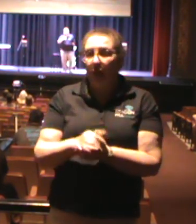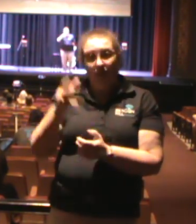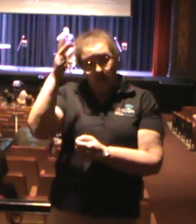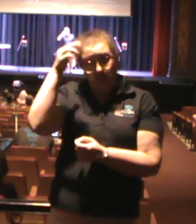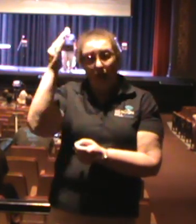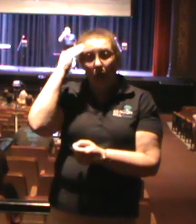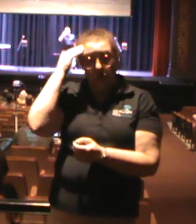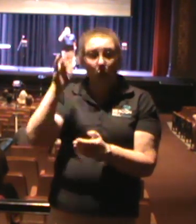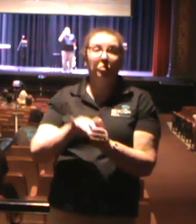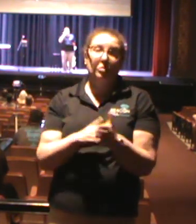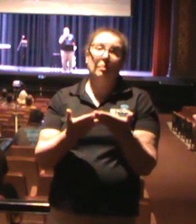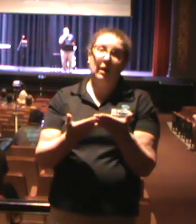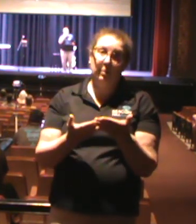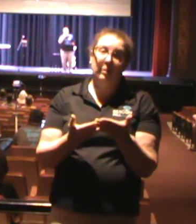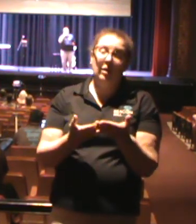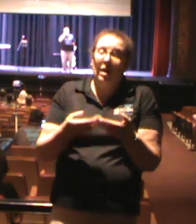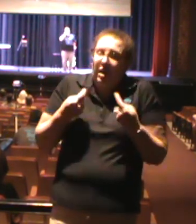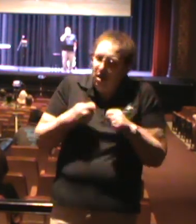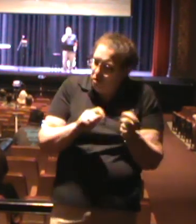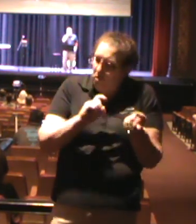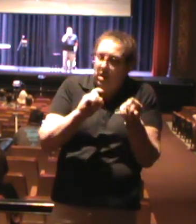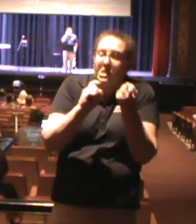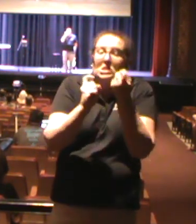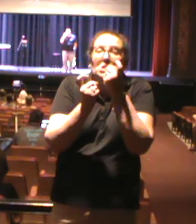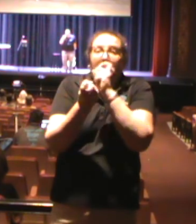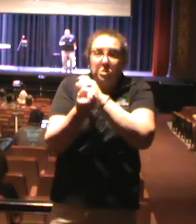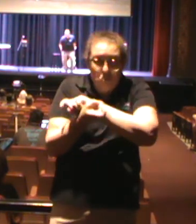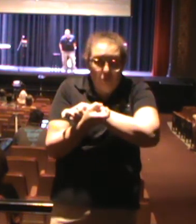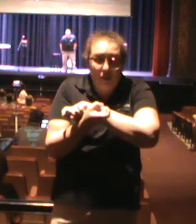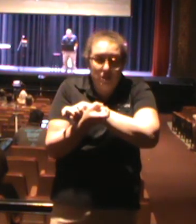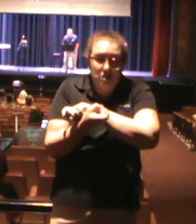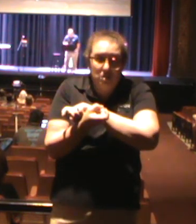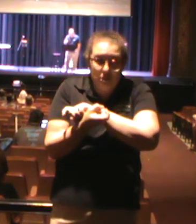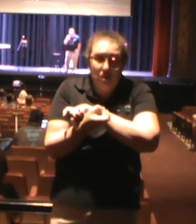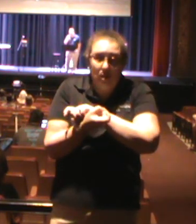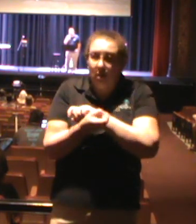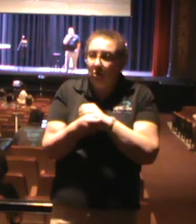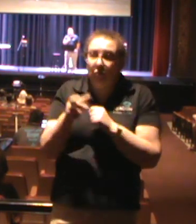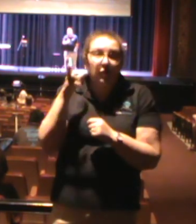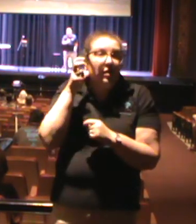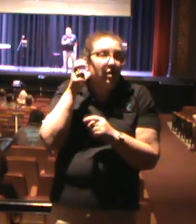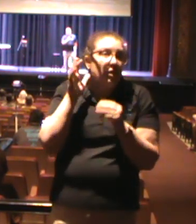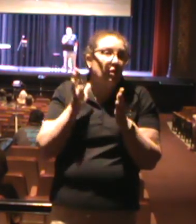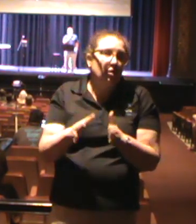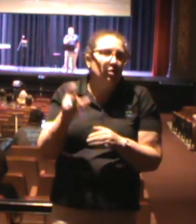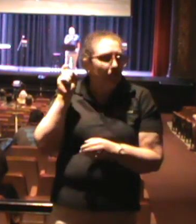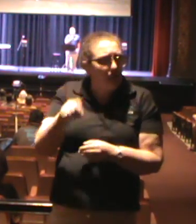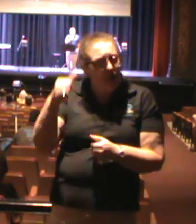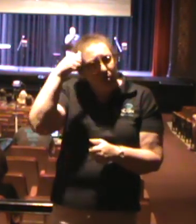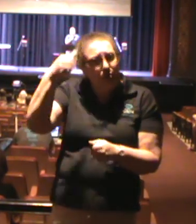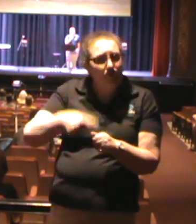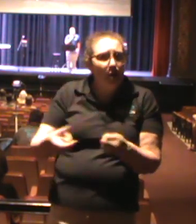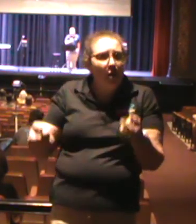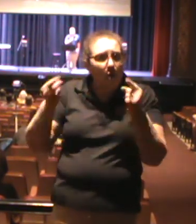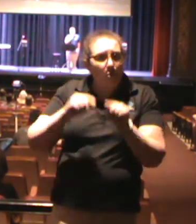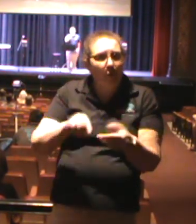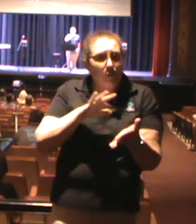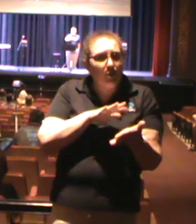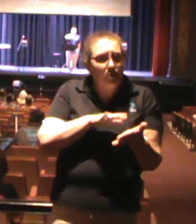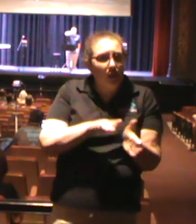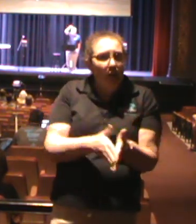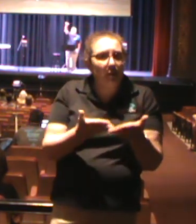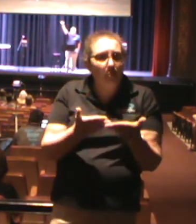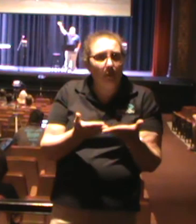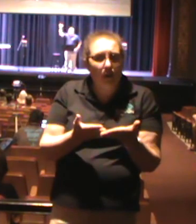God's word. And he tries to twist it and pervert it to the hearers. We must remember, when we get into the word of God,